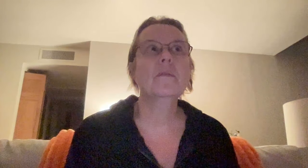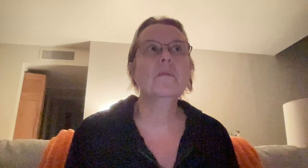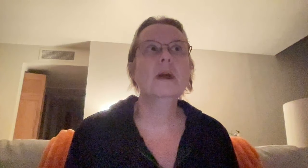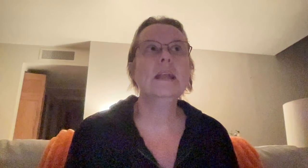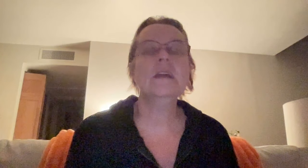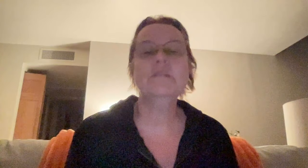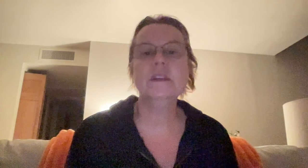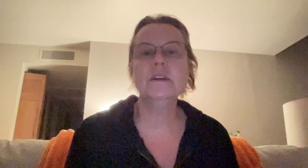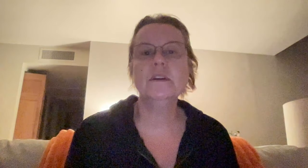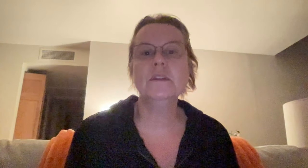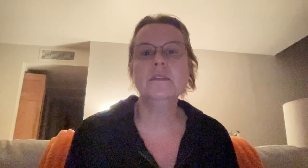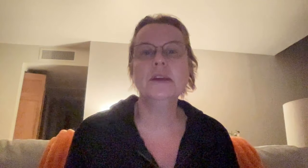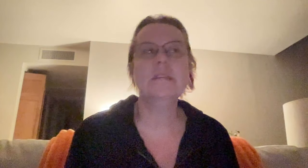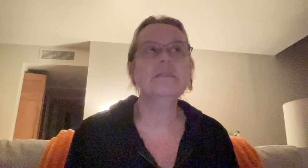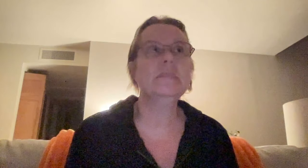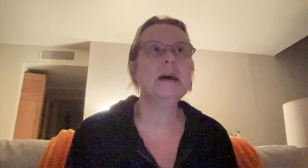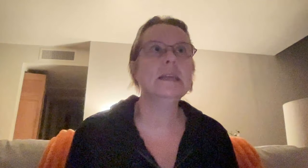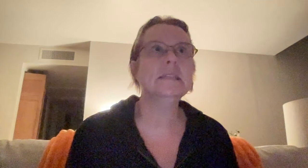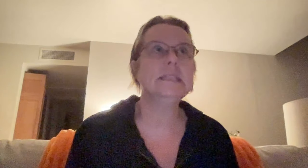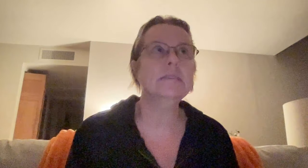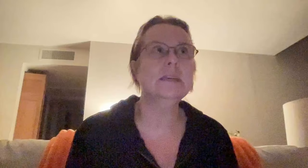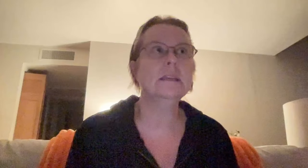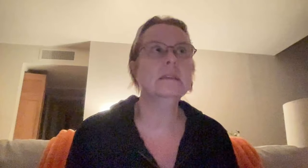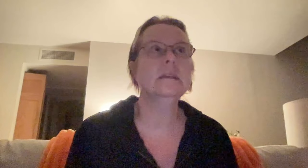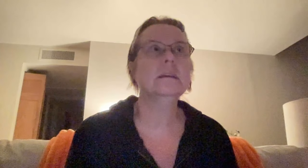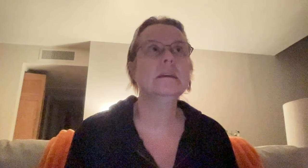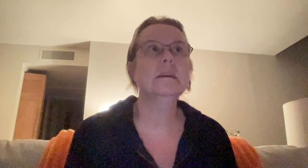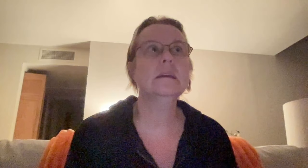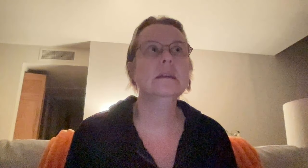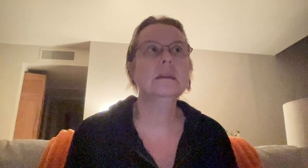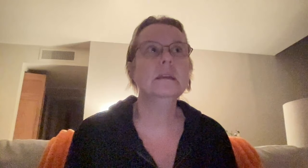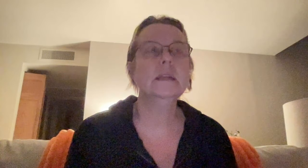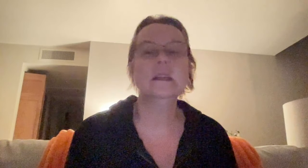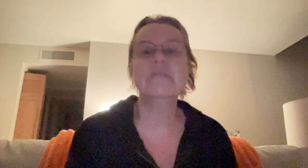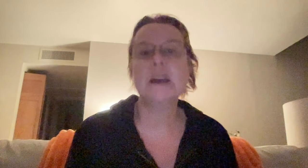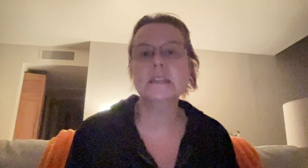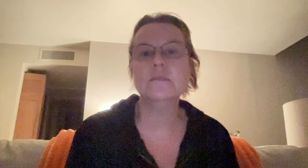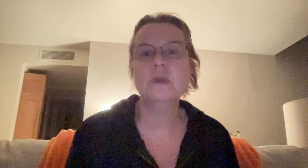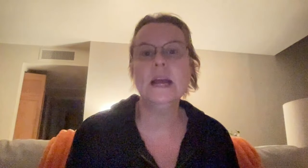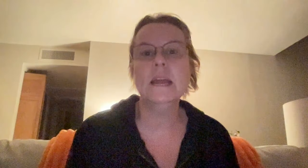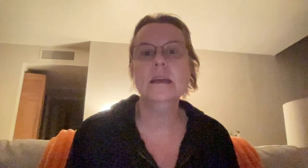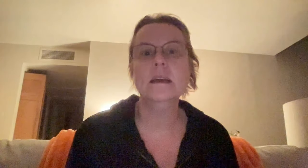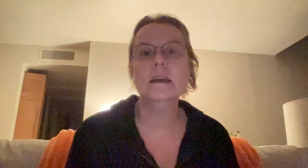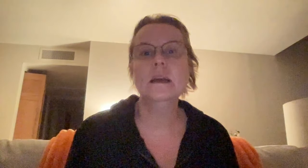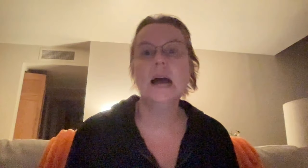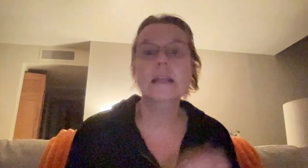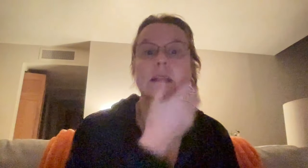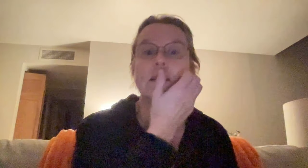When I feel that feedback is given in an effective way, I can,